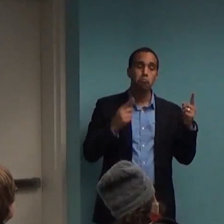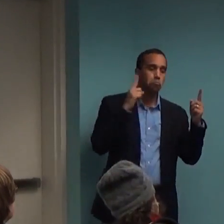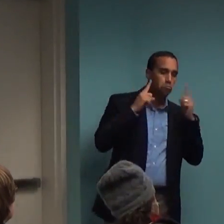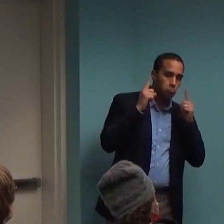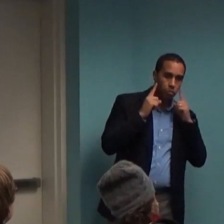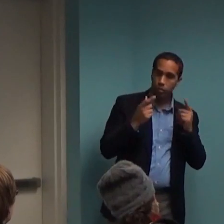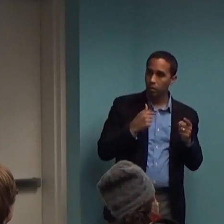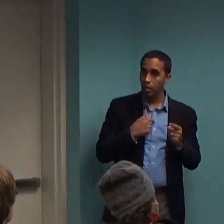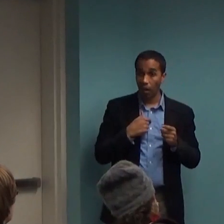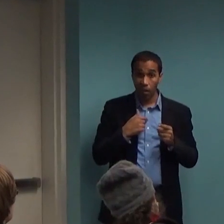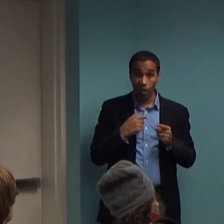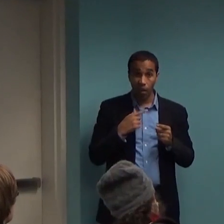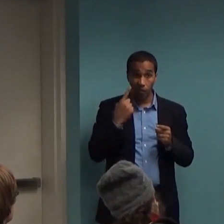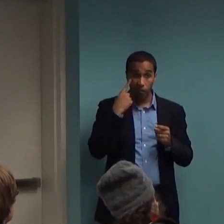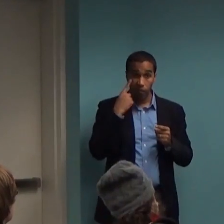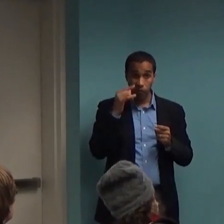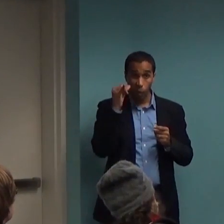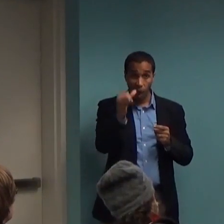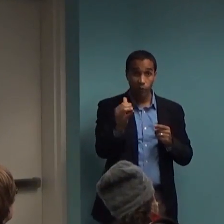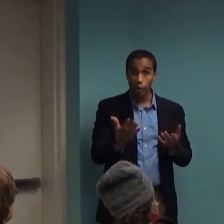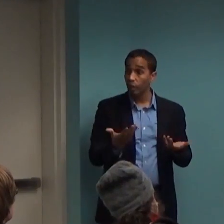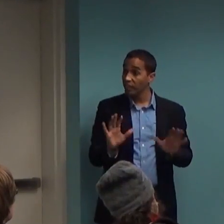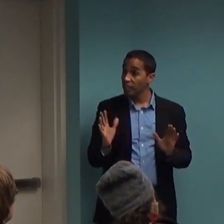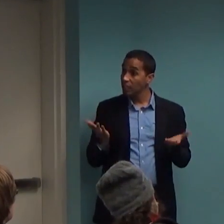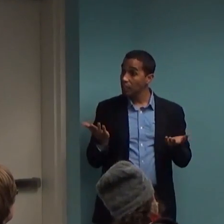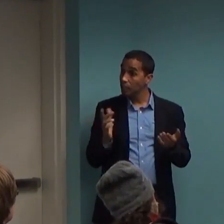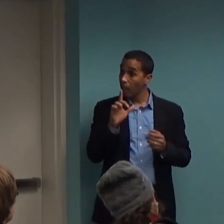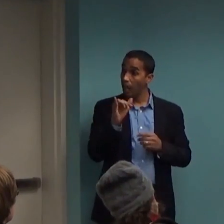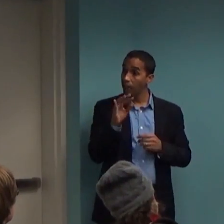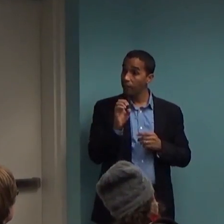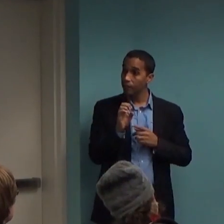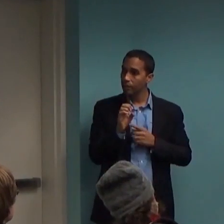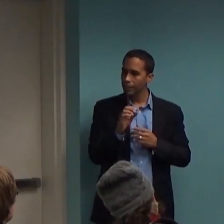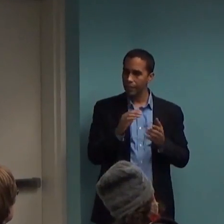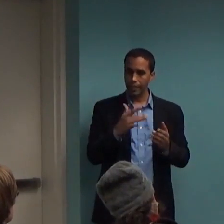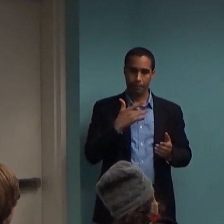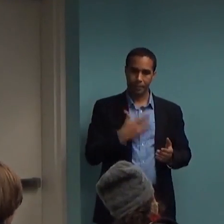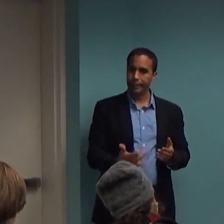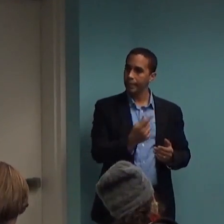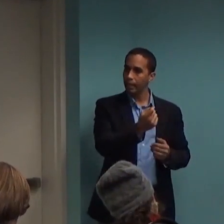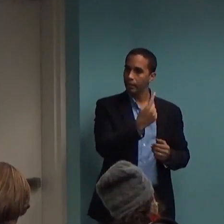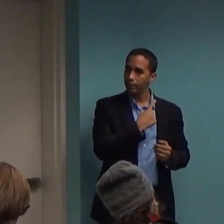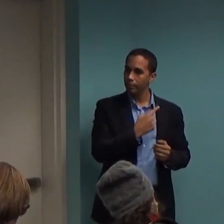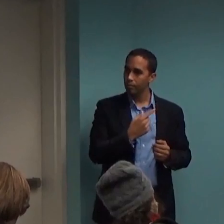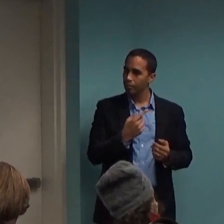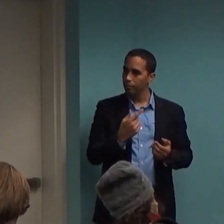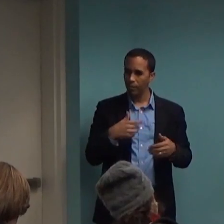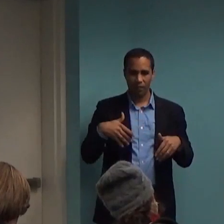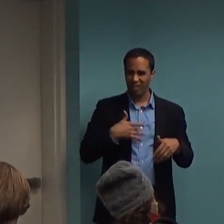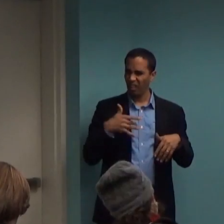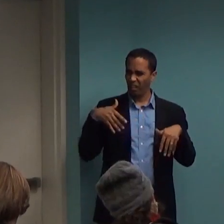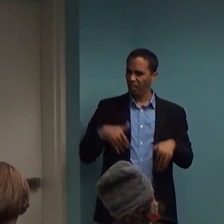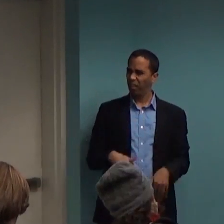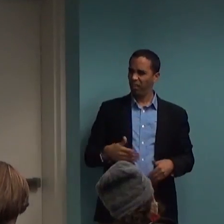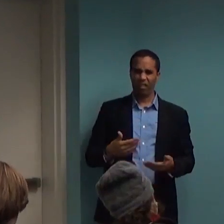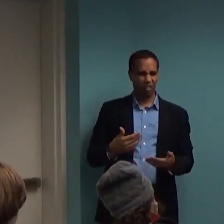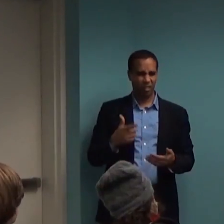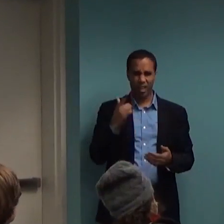forever for the rest of my life? And that's a tough assumption to live with. And the reality is that it may not be the case